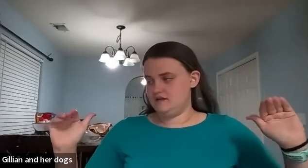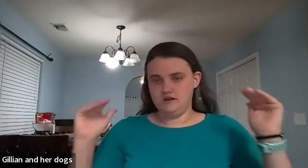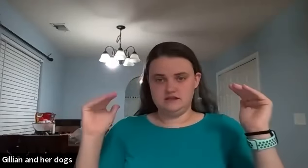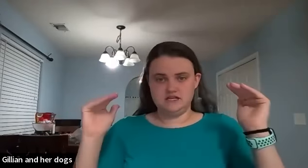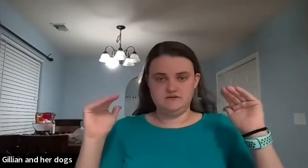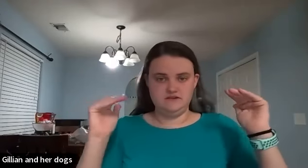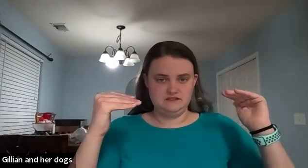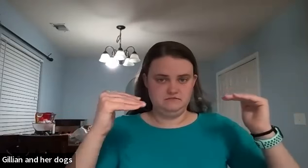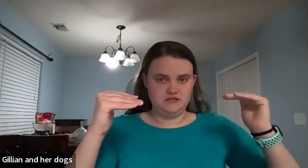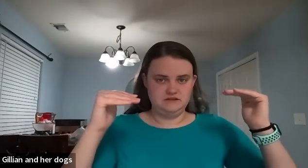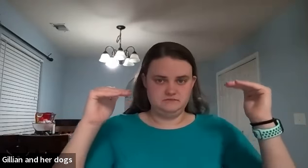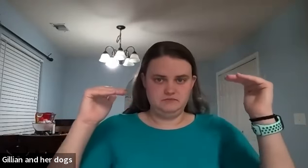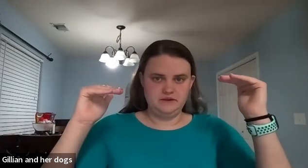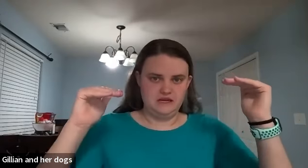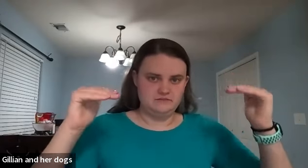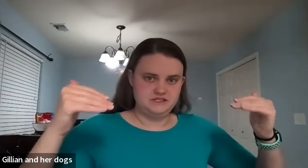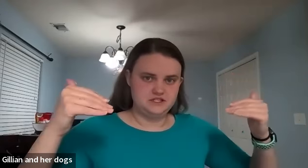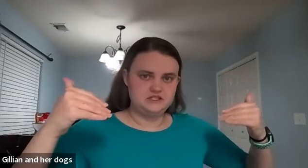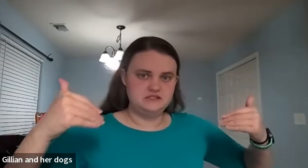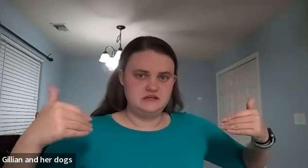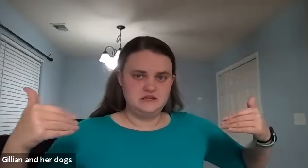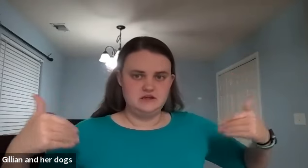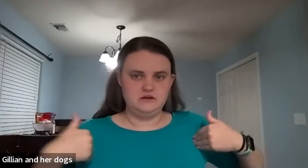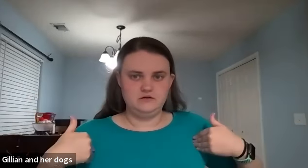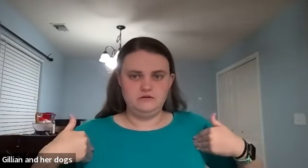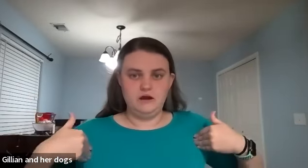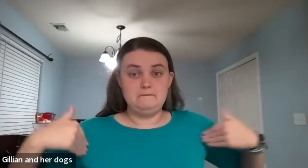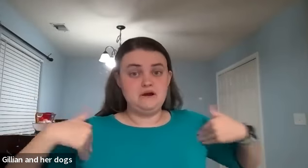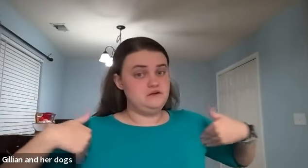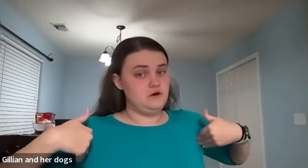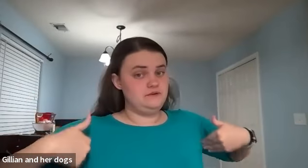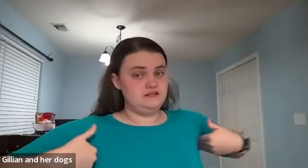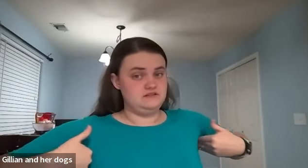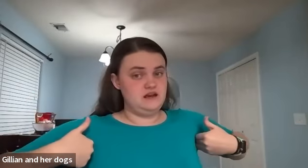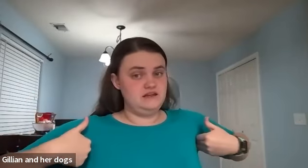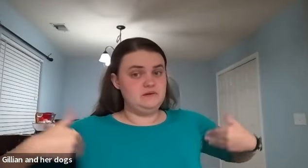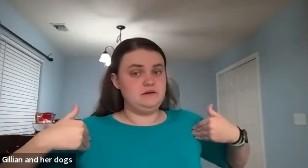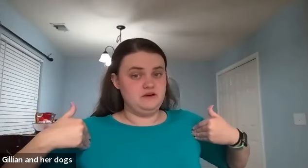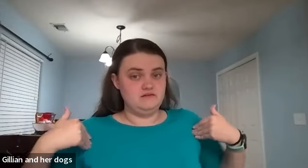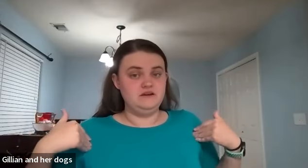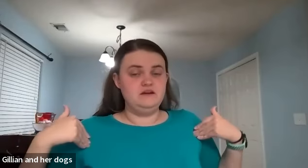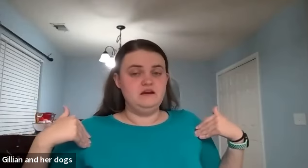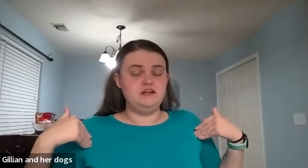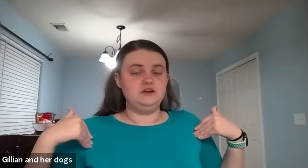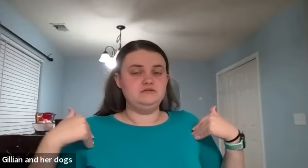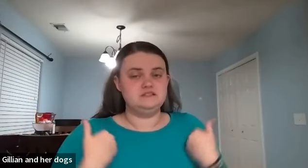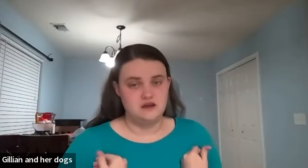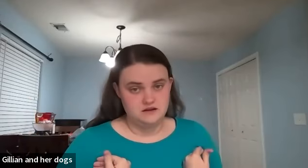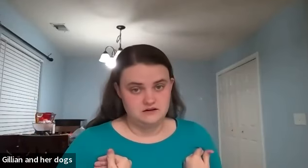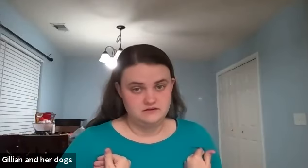to have your hands kind of in this bent puppet hand positions go above your armpits and not in them but above and you go tired